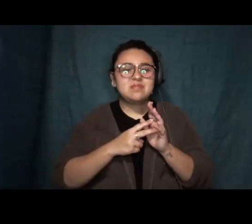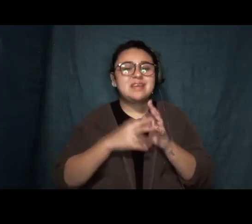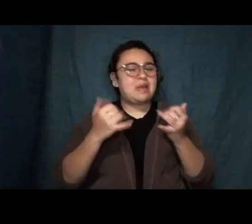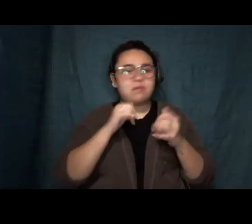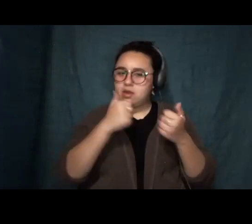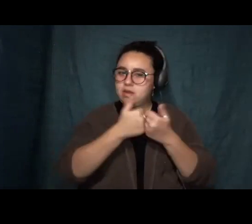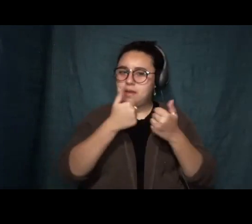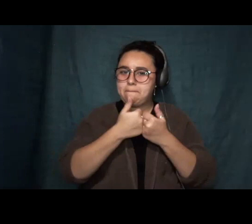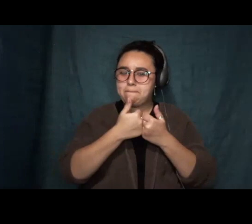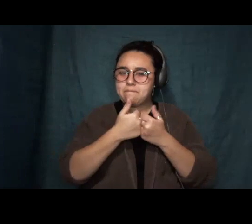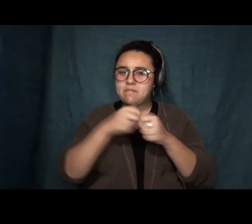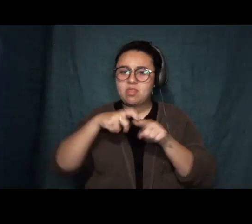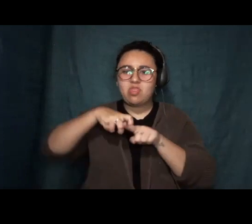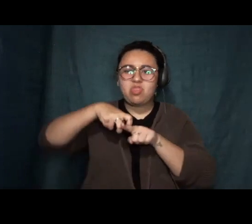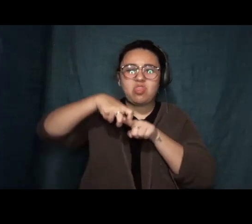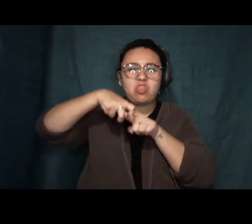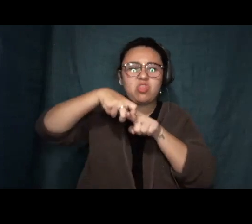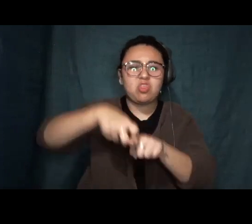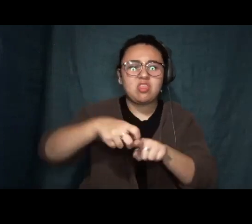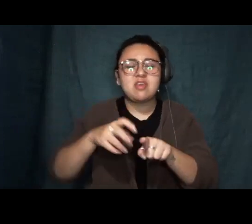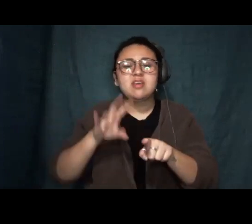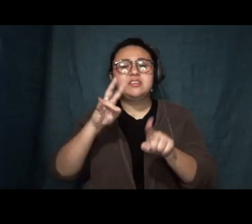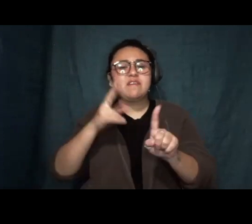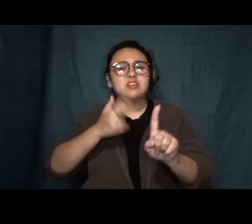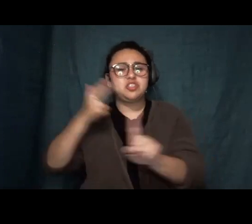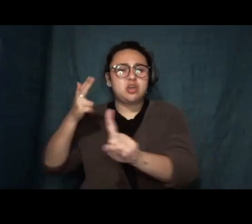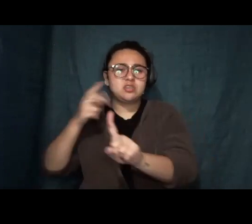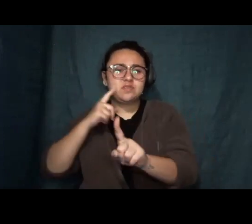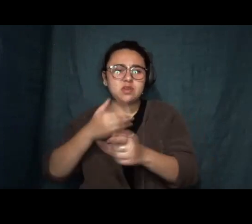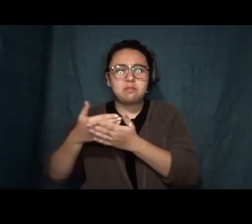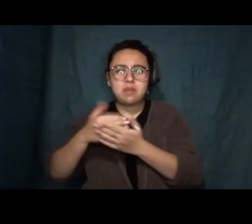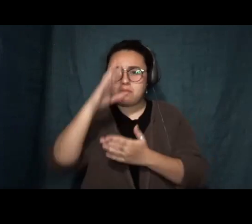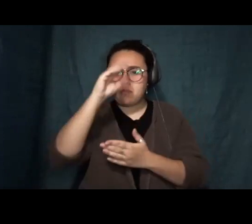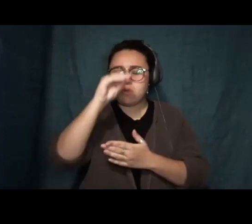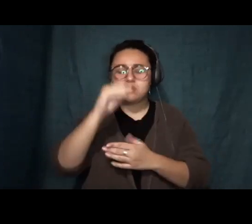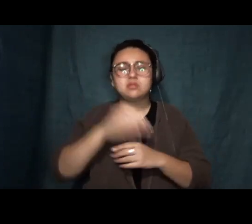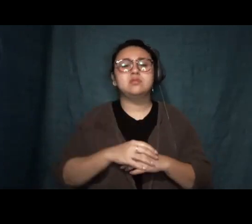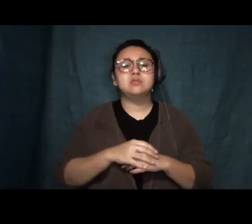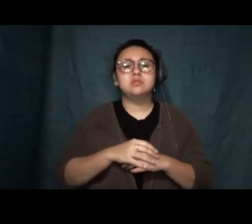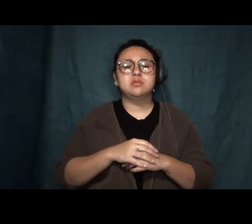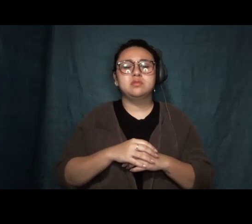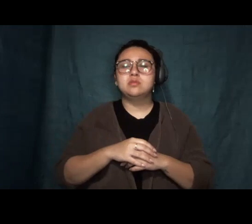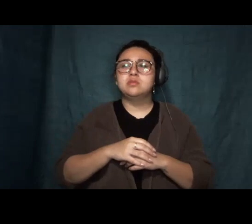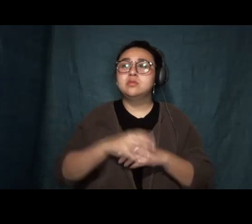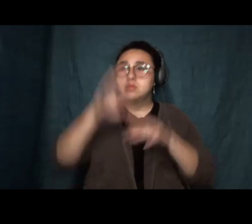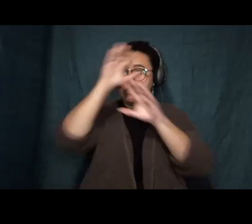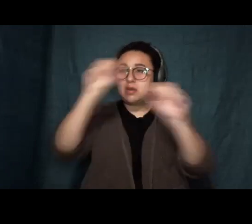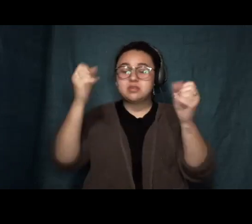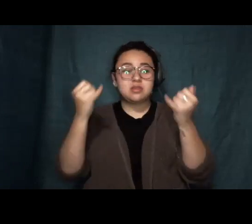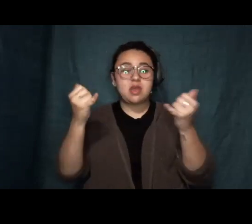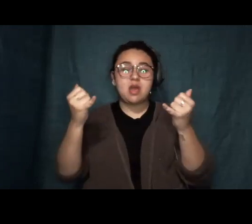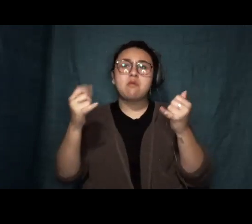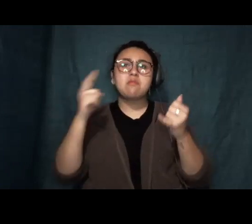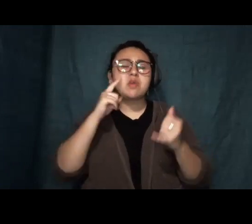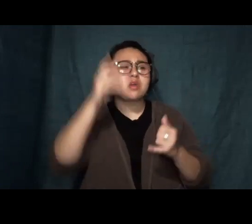boys. The incumbent says, I think the concept of a chokehold sounds so